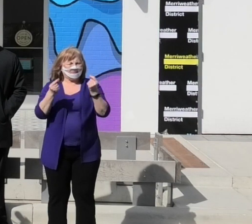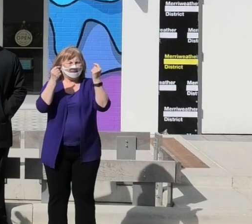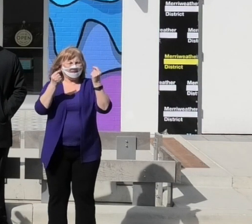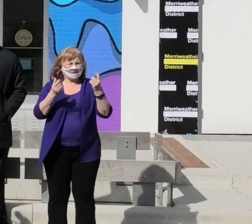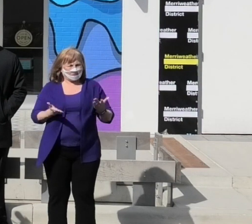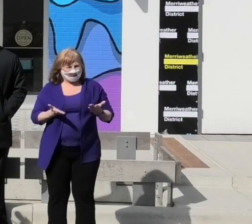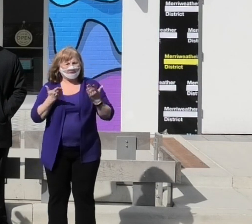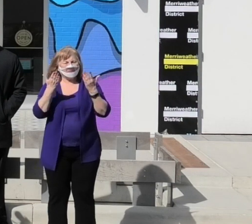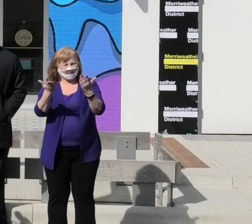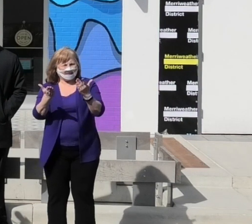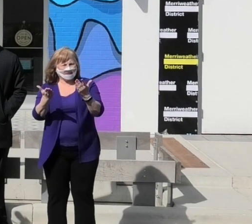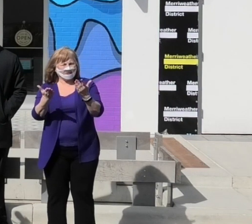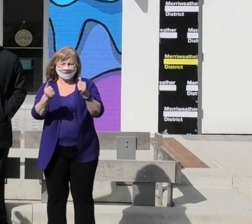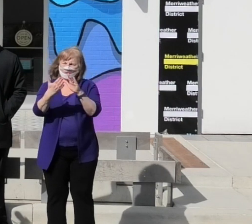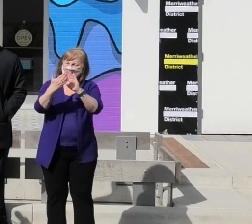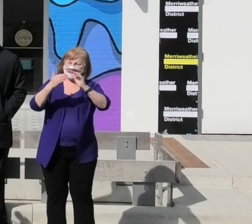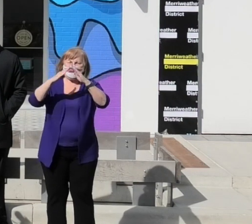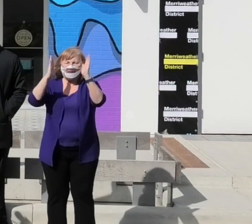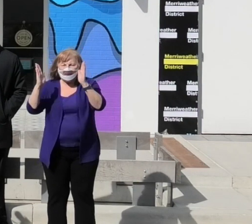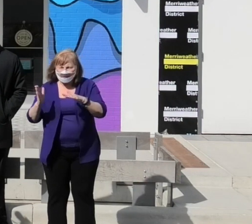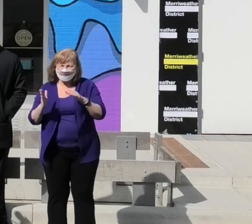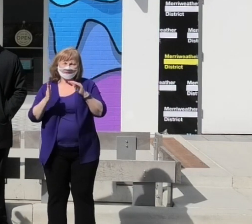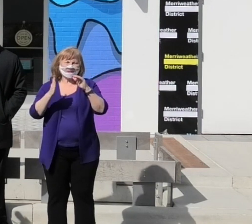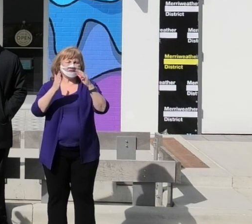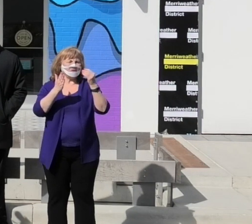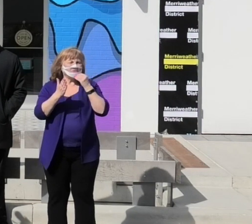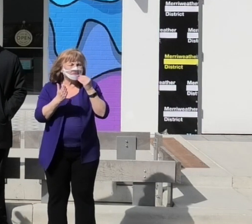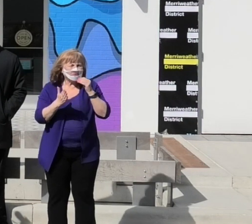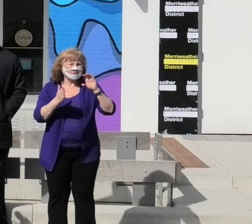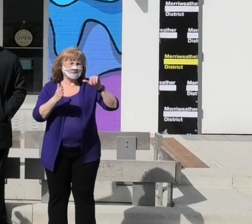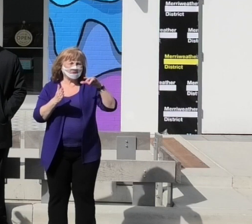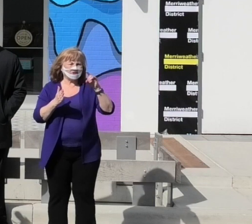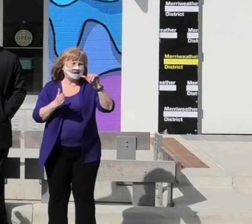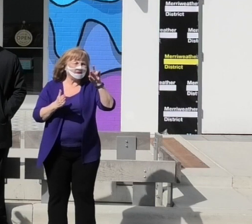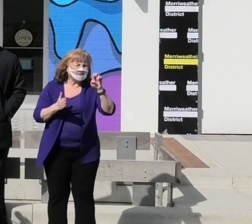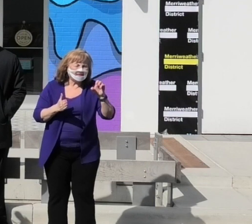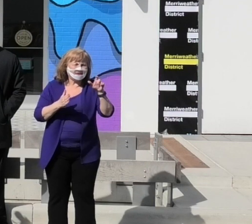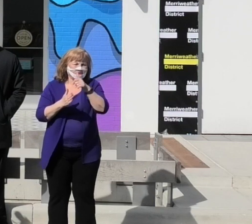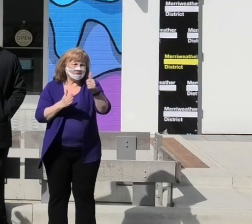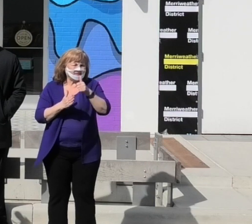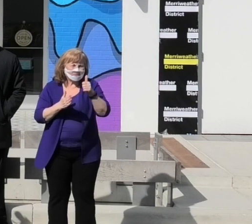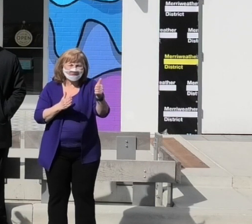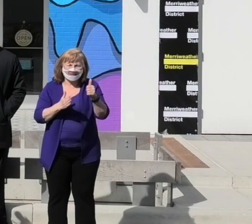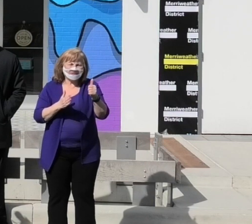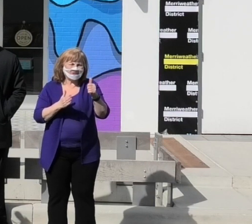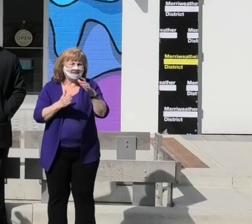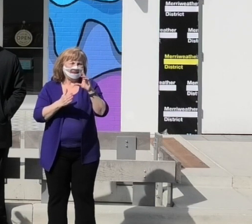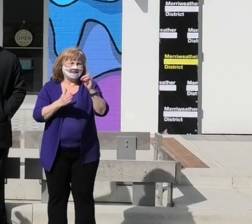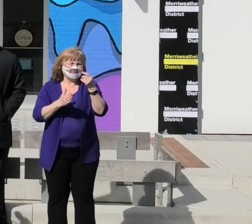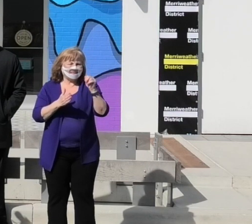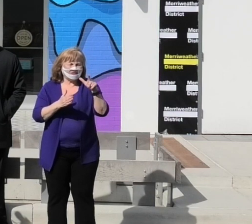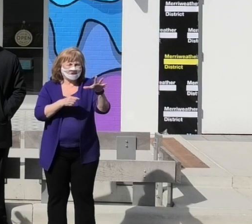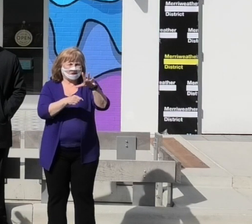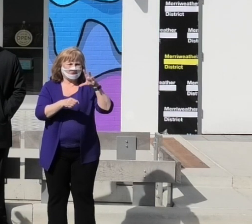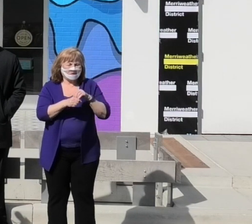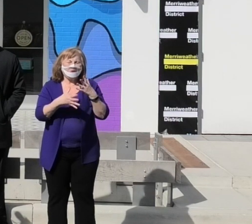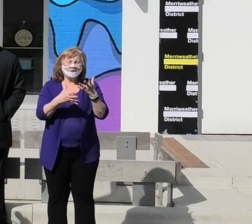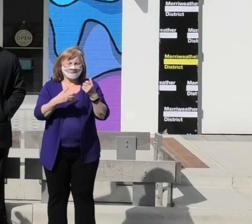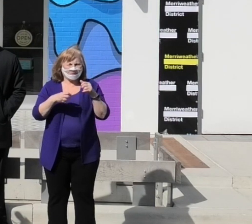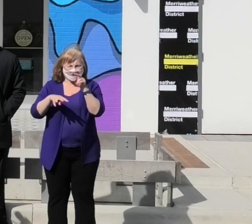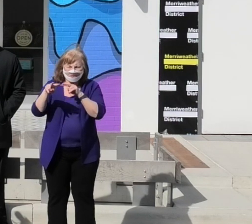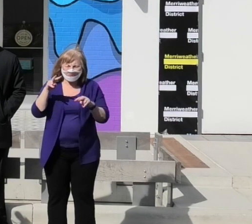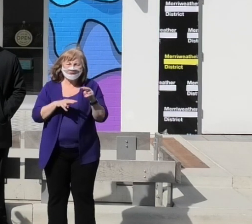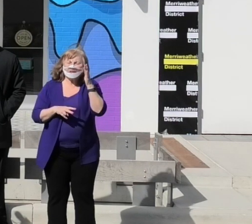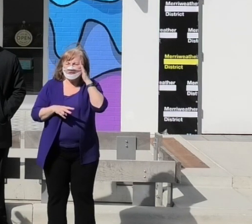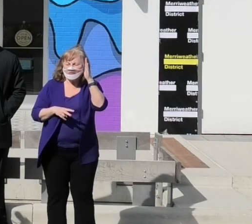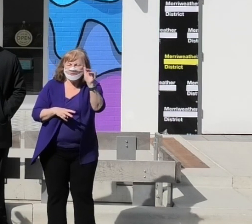recommendations to address housing, food, child care, transportation, and digital inclusion, we wanted to make sure that we also looked